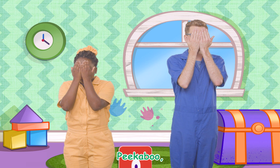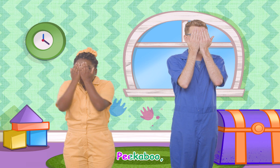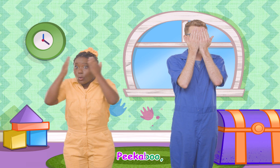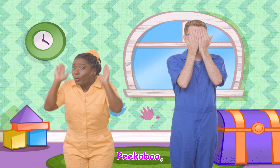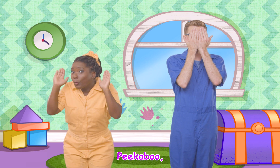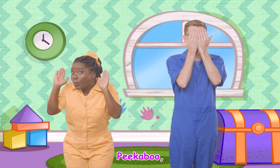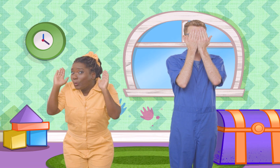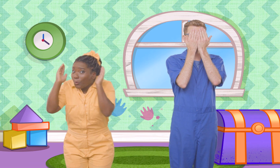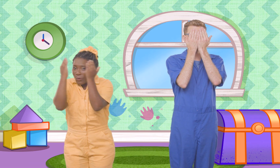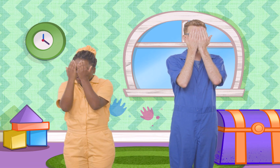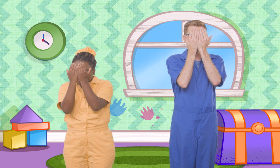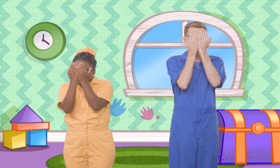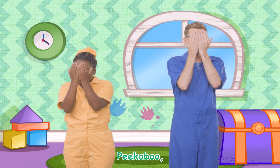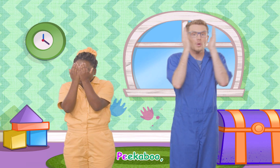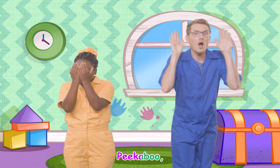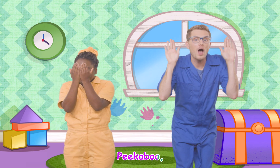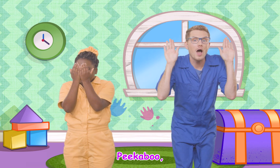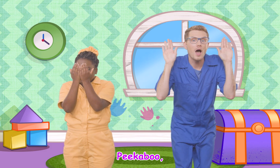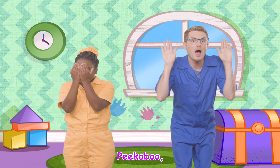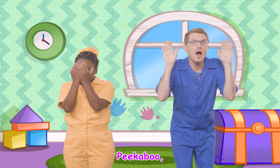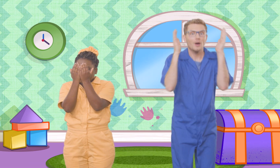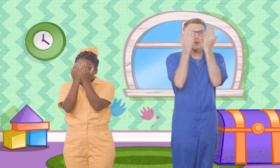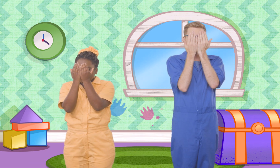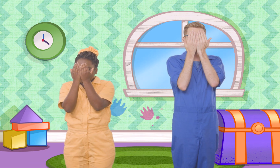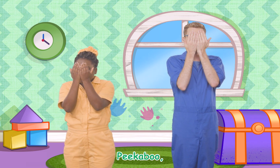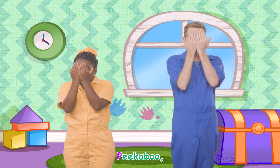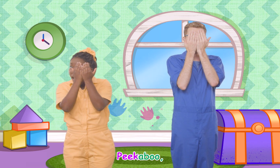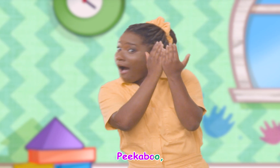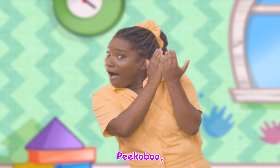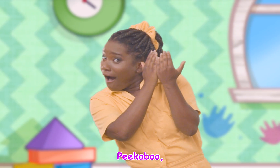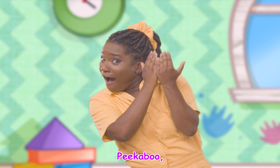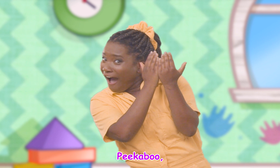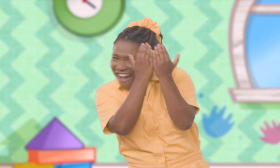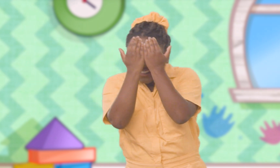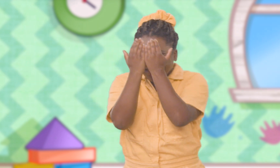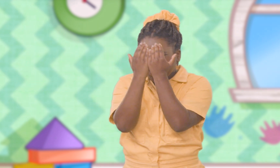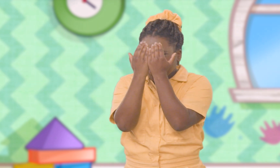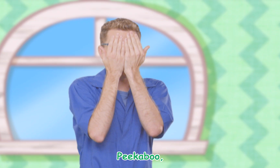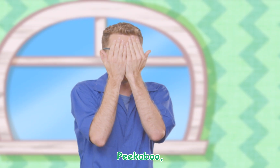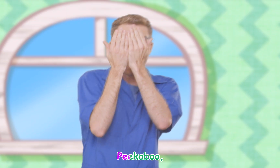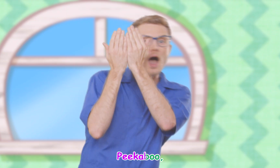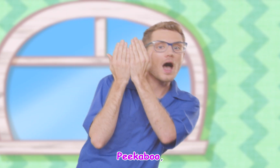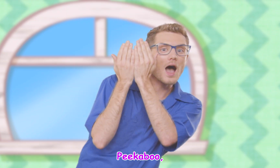Peek-a-boo! Peek-a-boo! Peek-a-boo! Peek-a-boo!